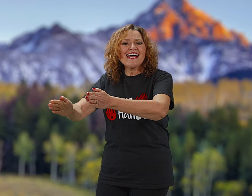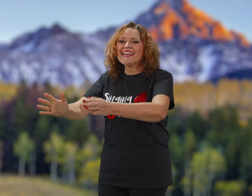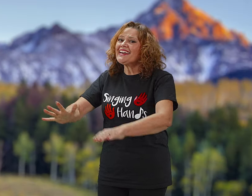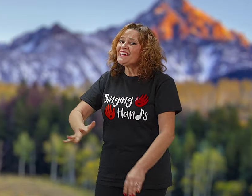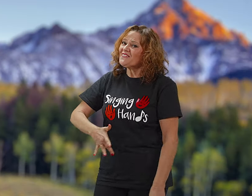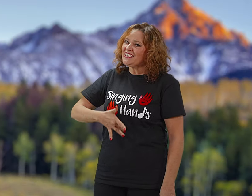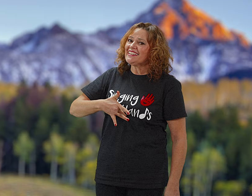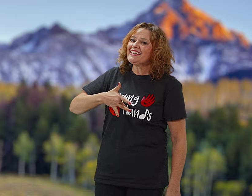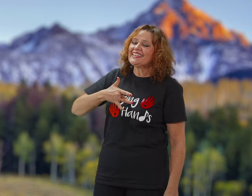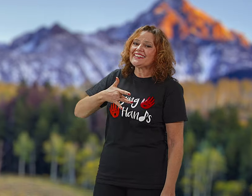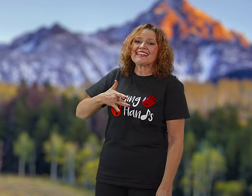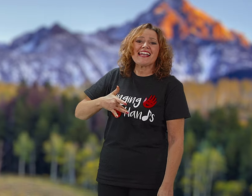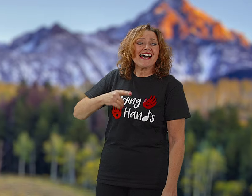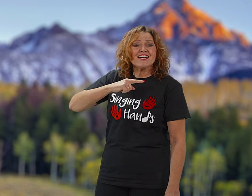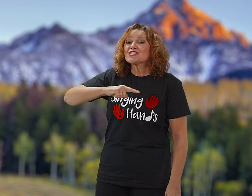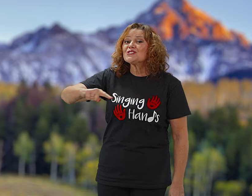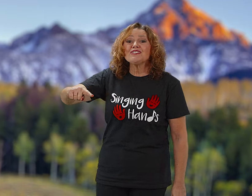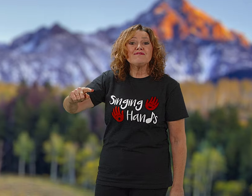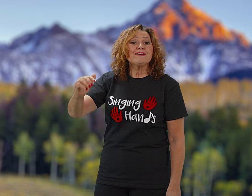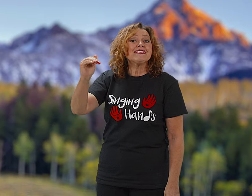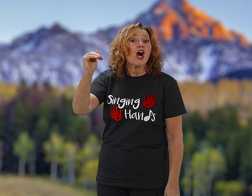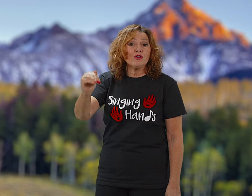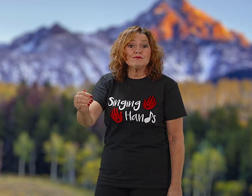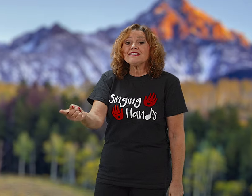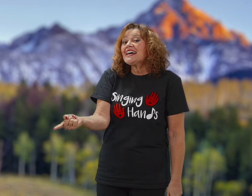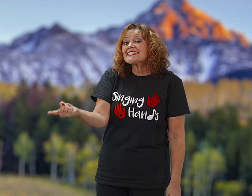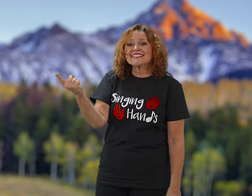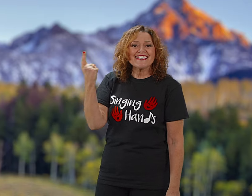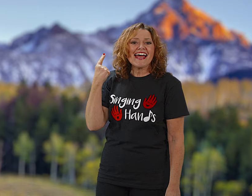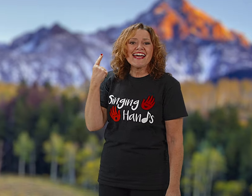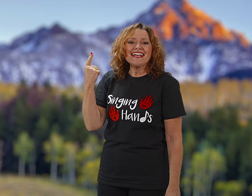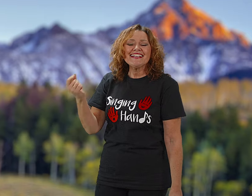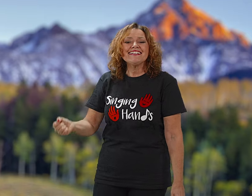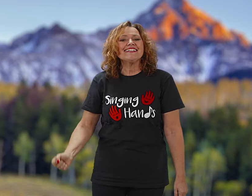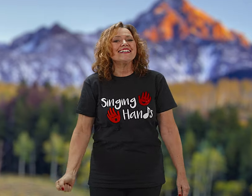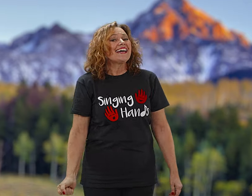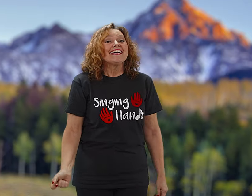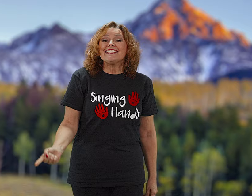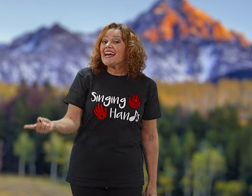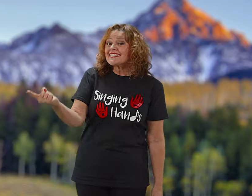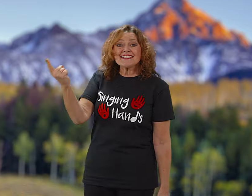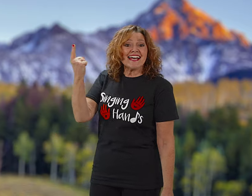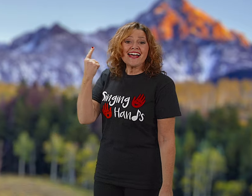get a feeling that I should have been home yesterday. Yesterday, yesterday,